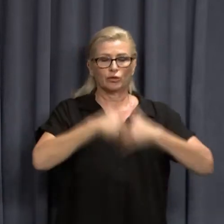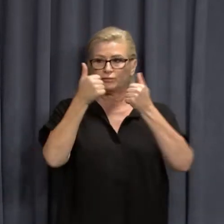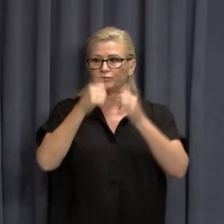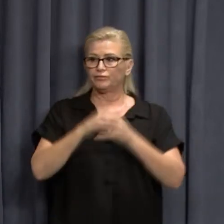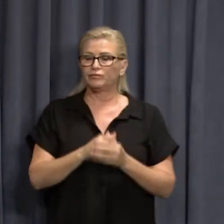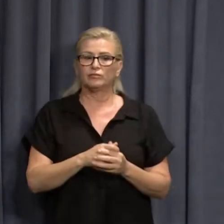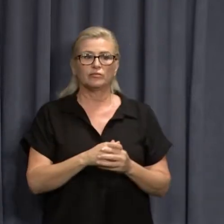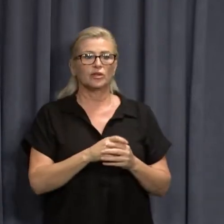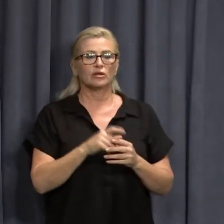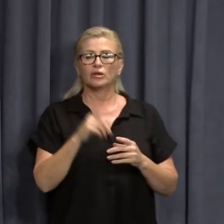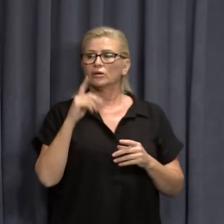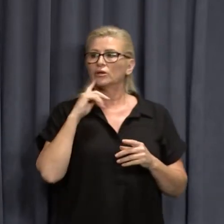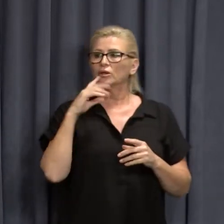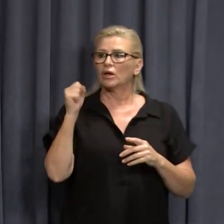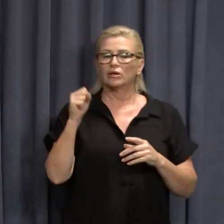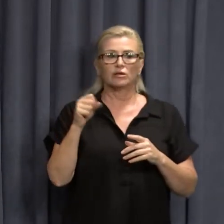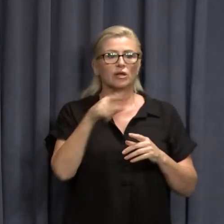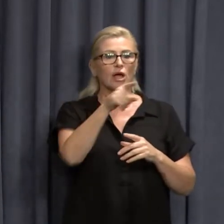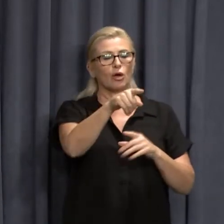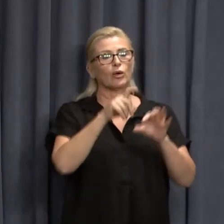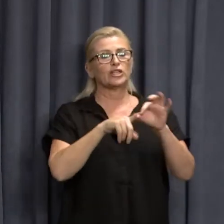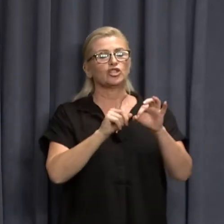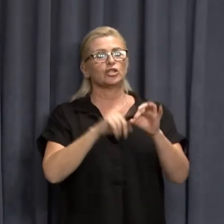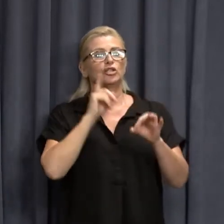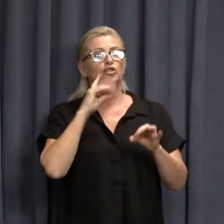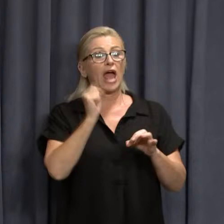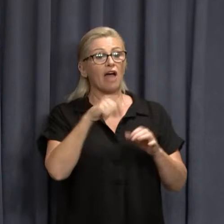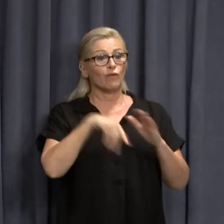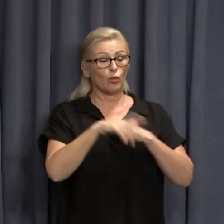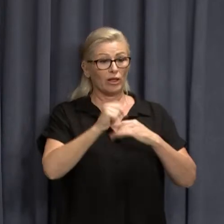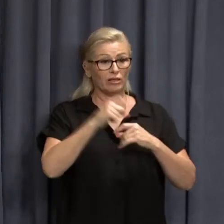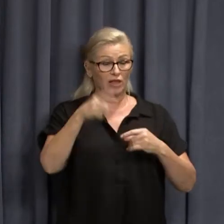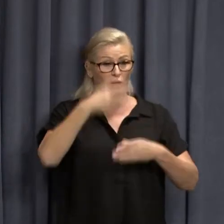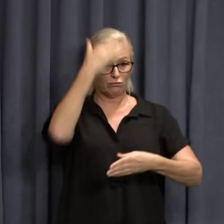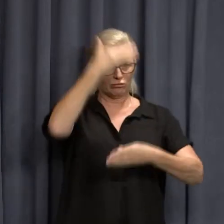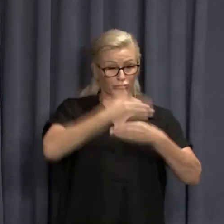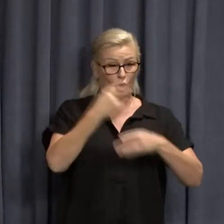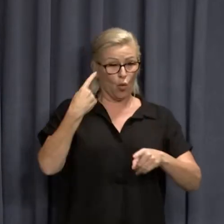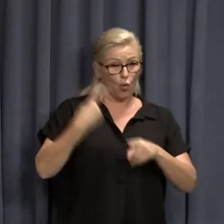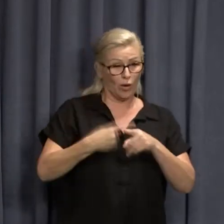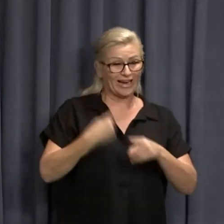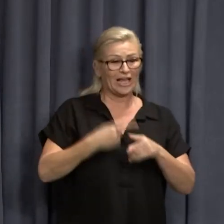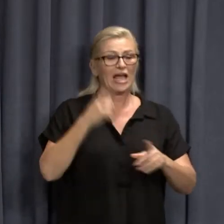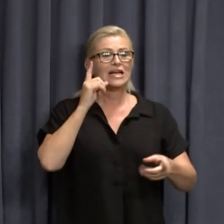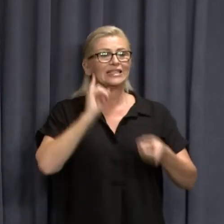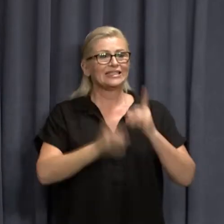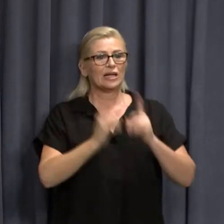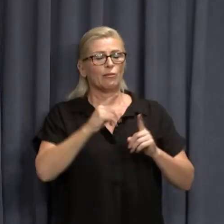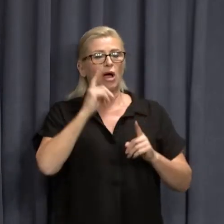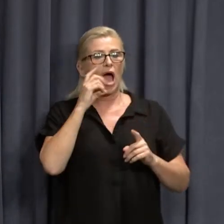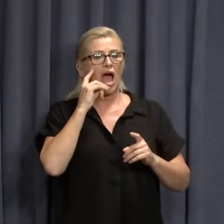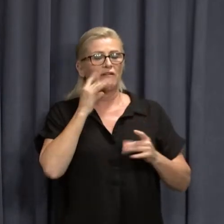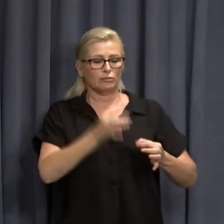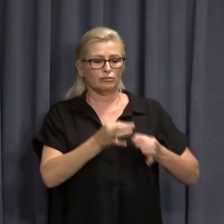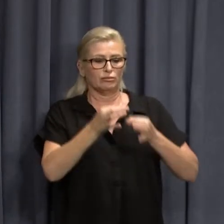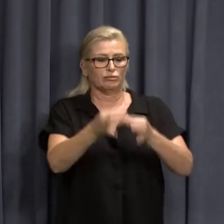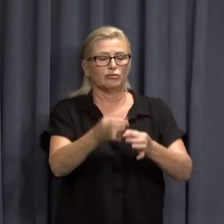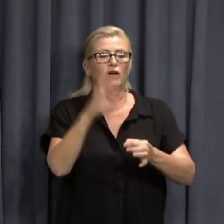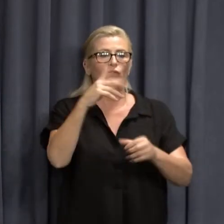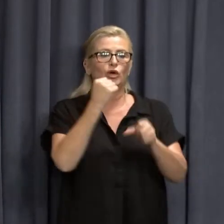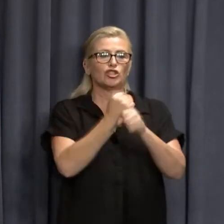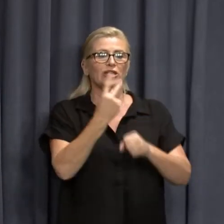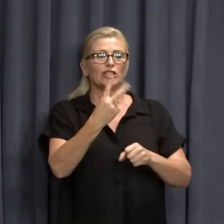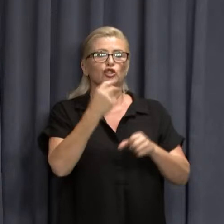been implemented quite quickly? There is sometimes been a bit of a delay in G2G passes being approved.